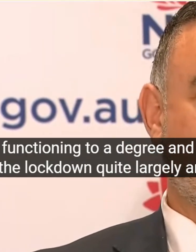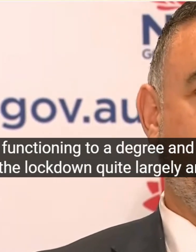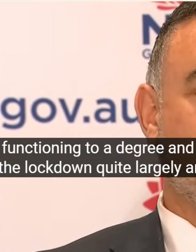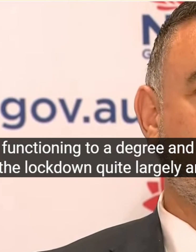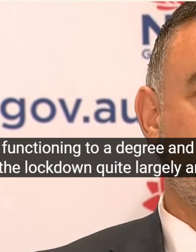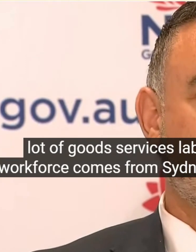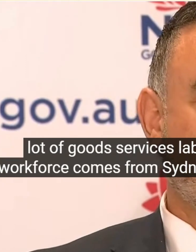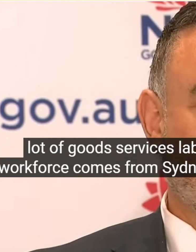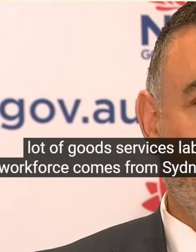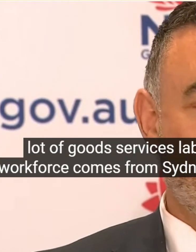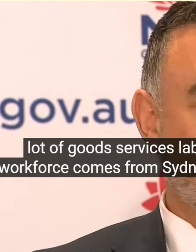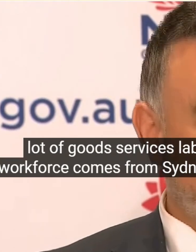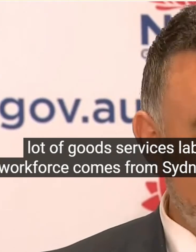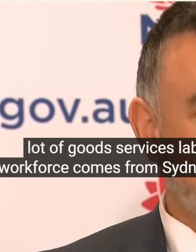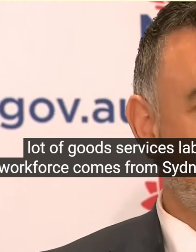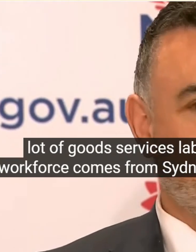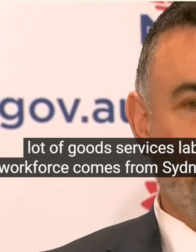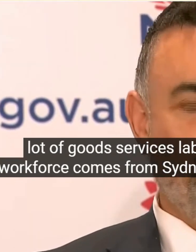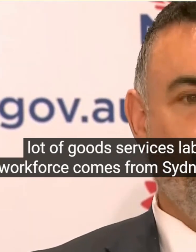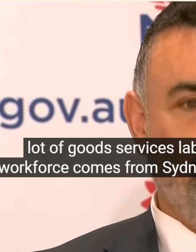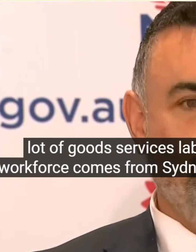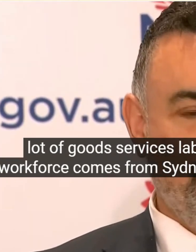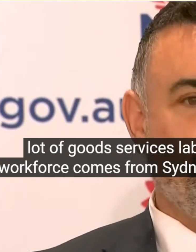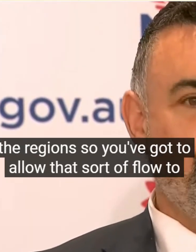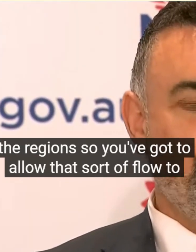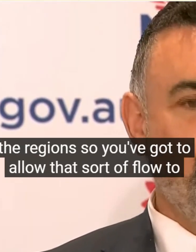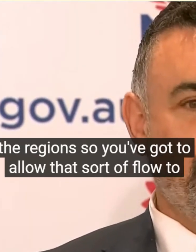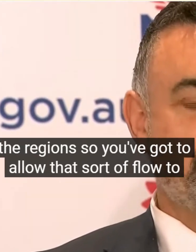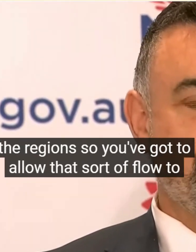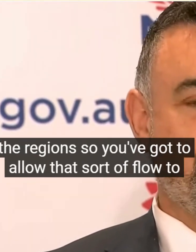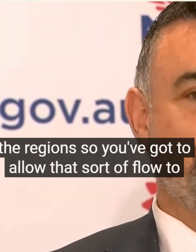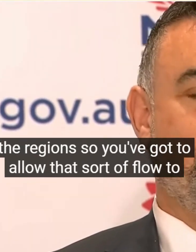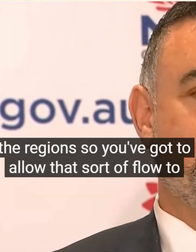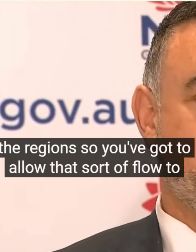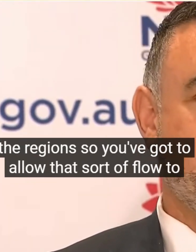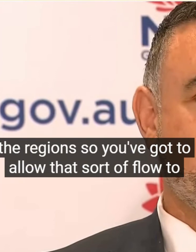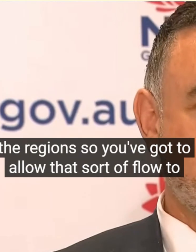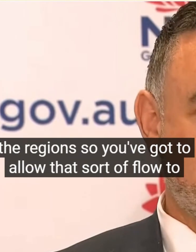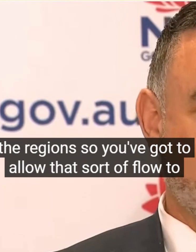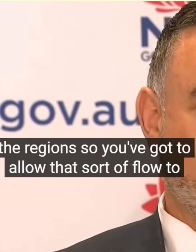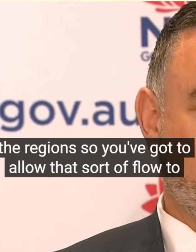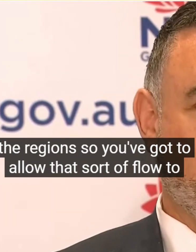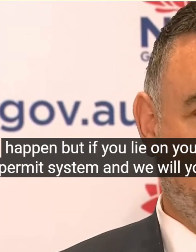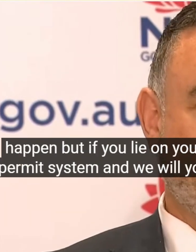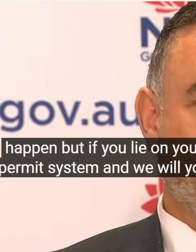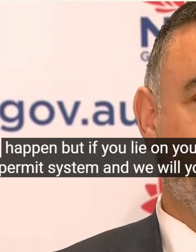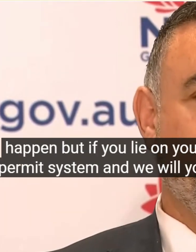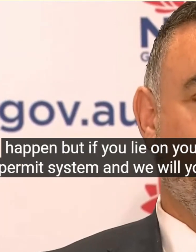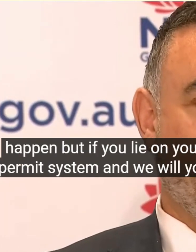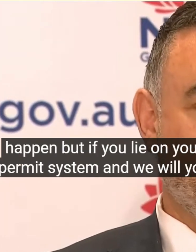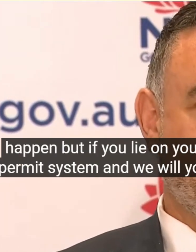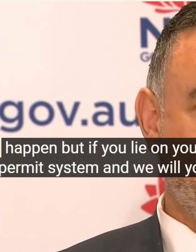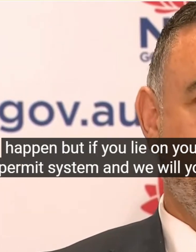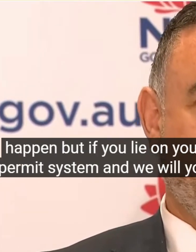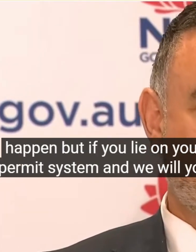Got To Allow That Sort Of Flow To Happen But If You Lie On Your Permit System And You Will Get Significant Fines This Gives Us An Ability To Follow